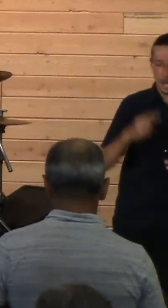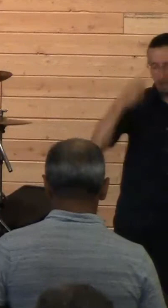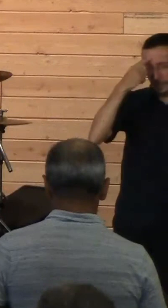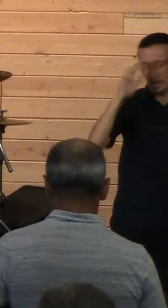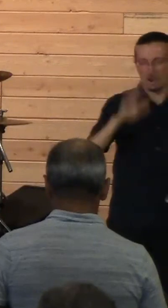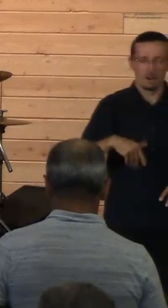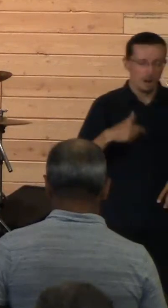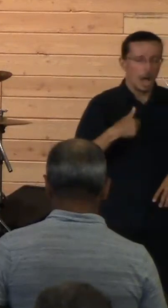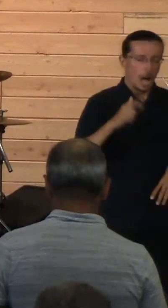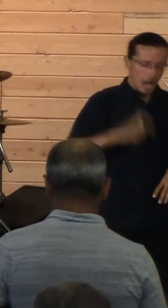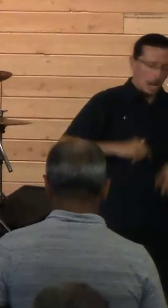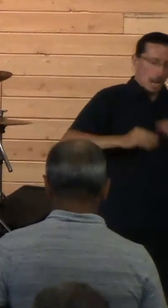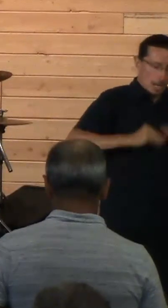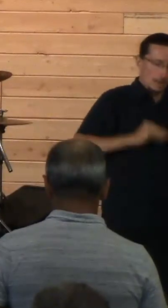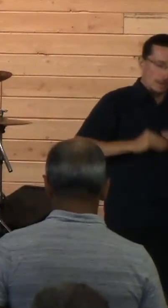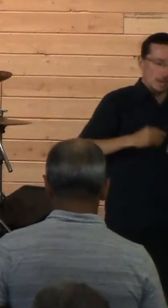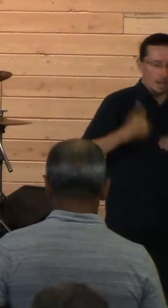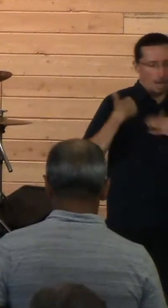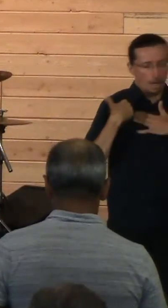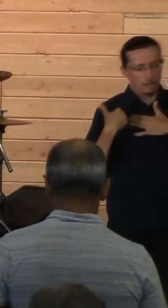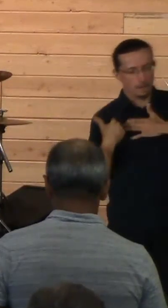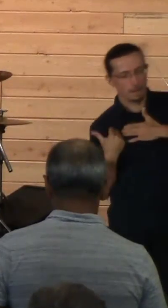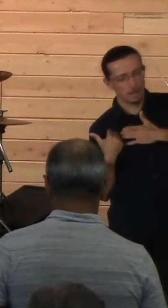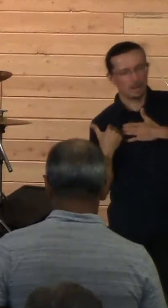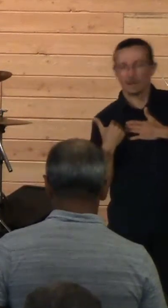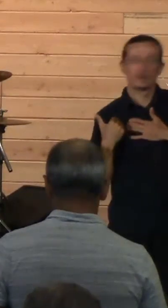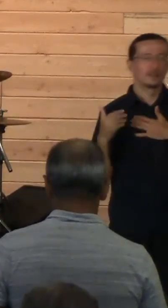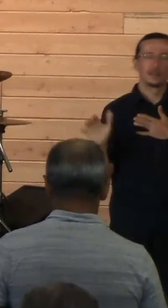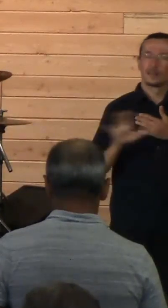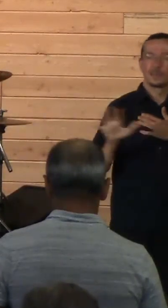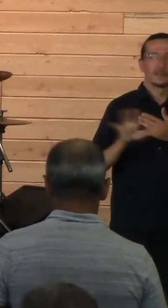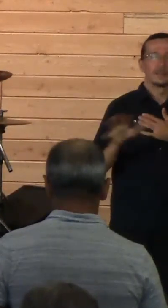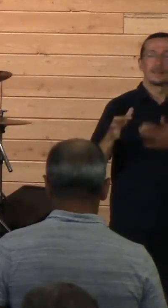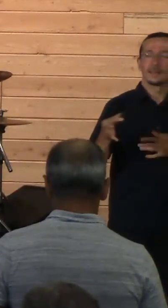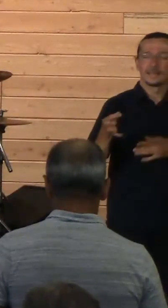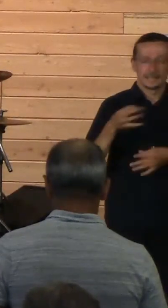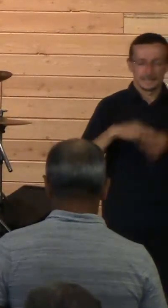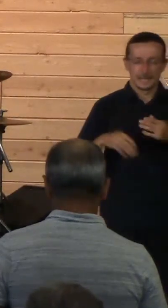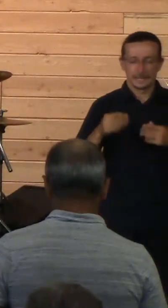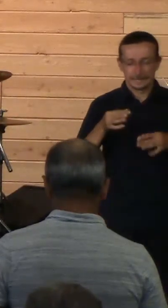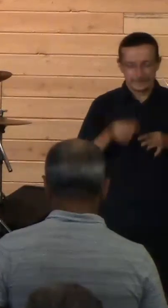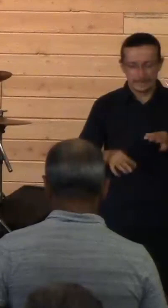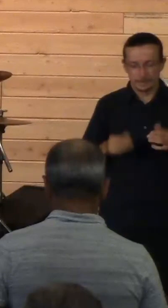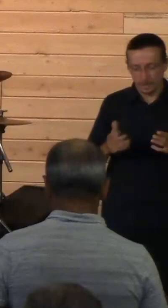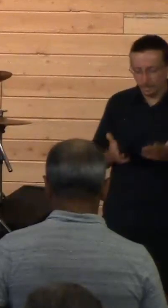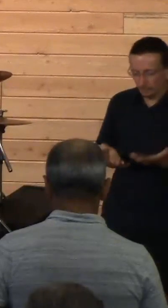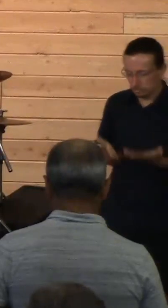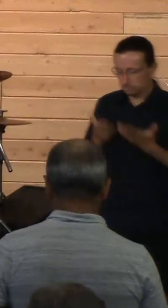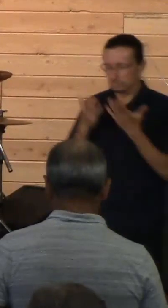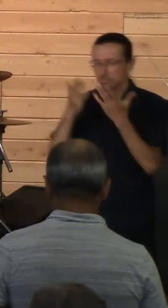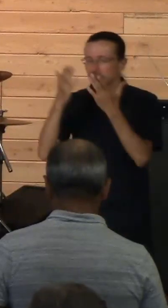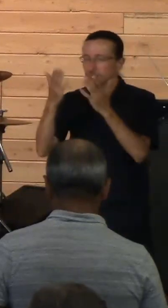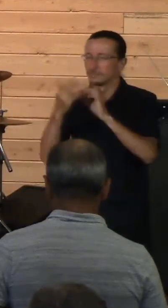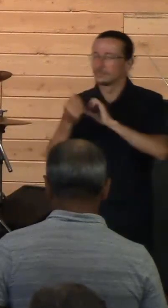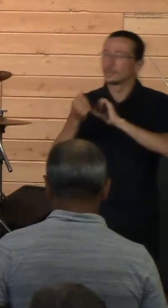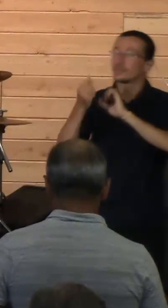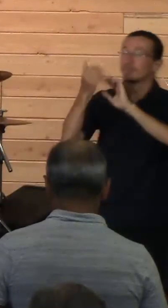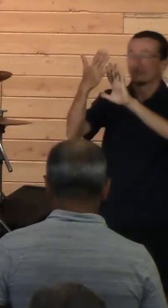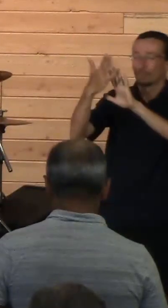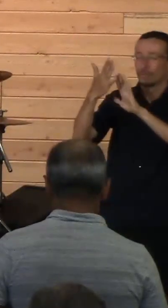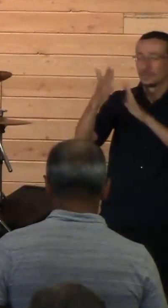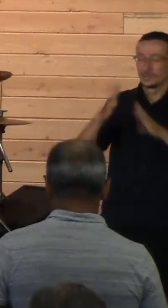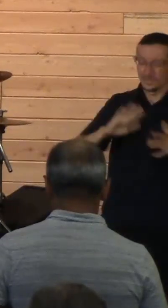Would you help us to simply come before you? God, Humbly to offer that pain,